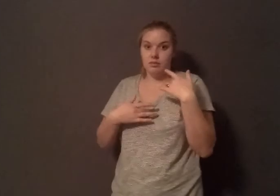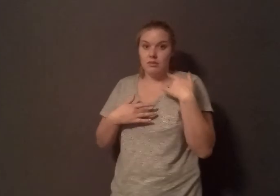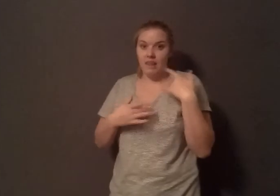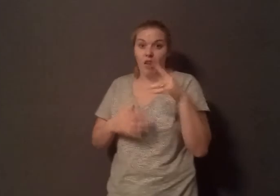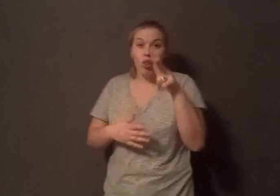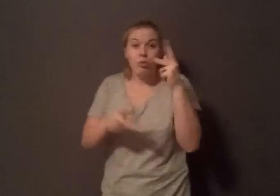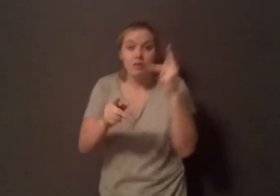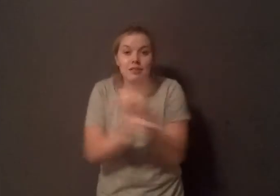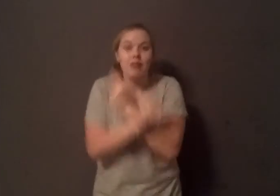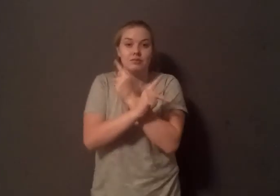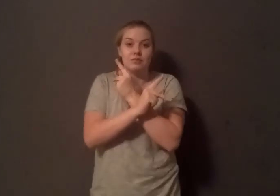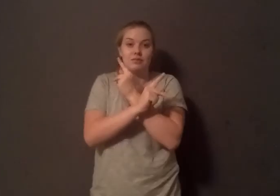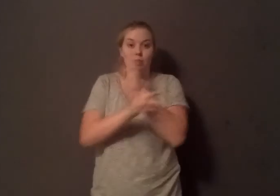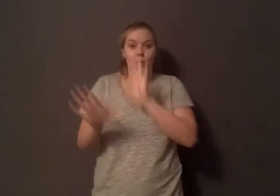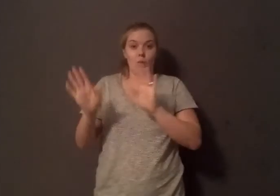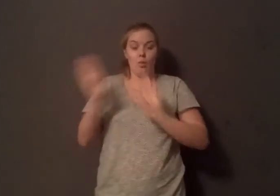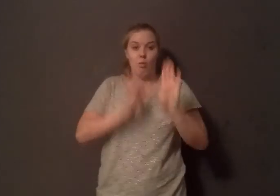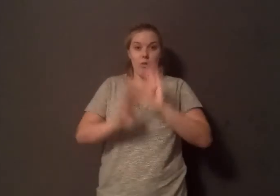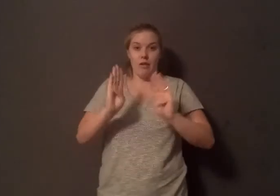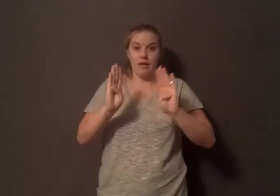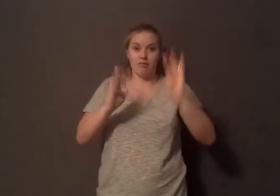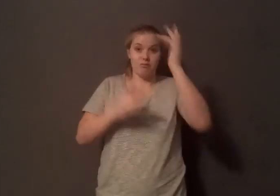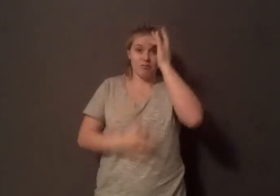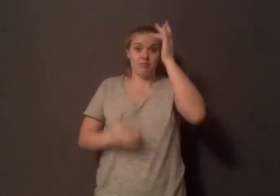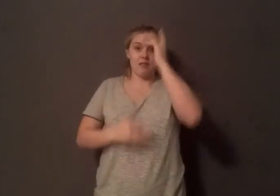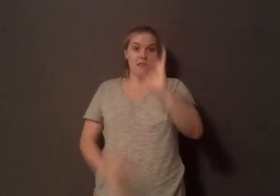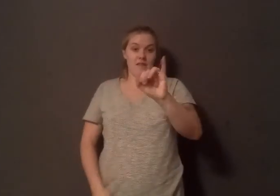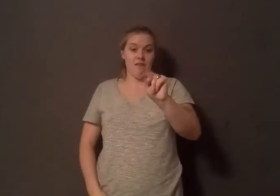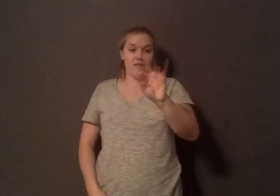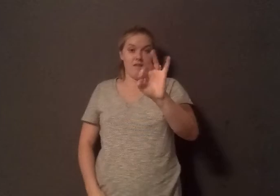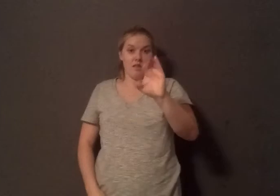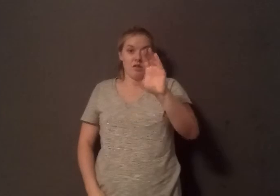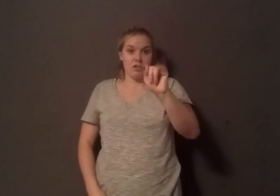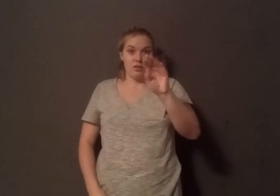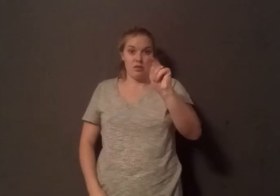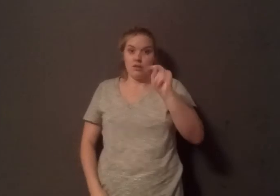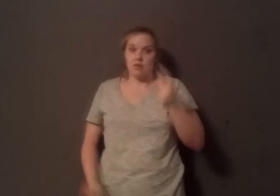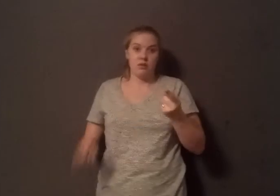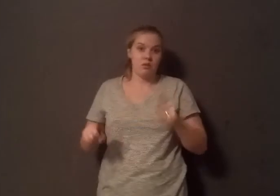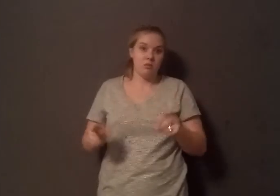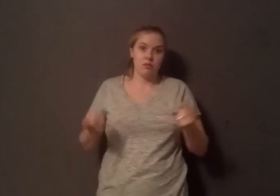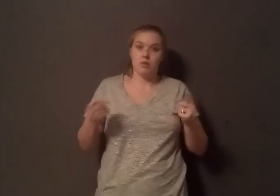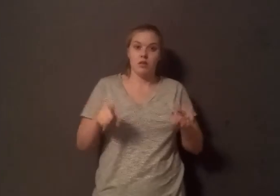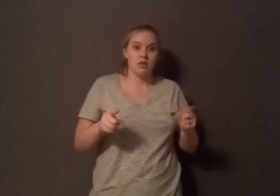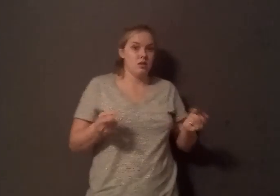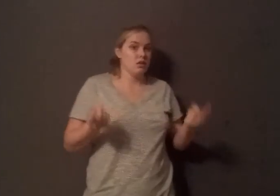You can't see how it impacts the average person's life in Duplin County, North Carolina, and not be a little